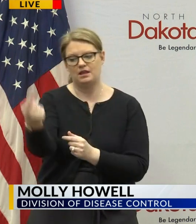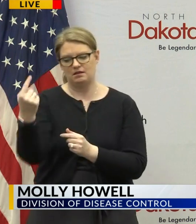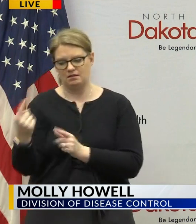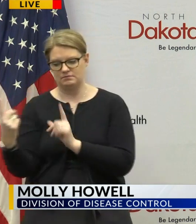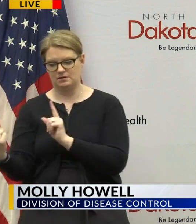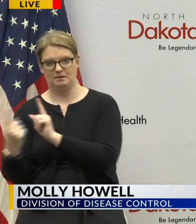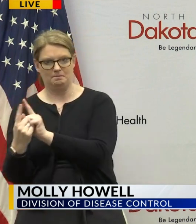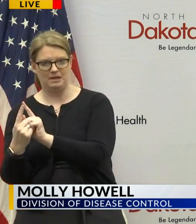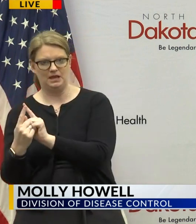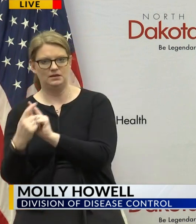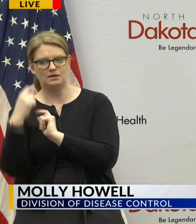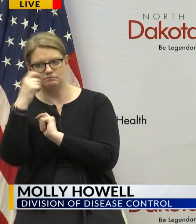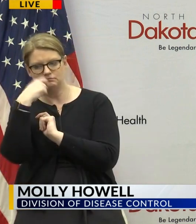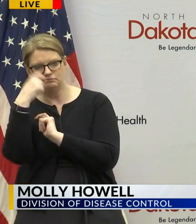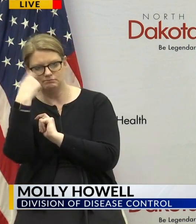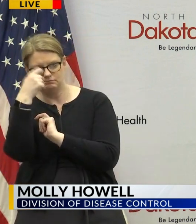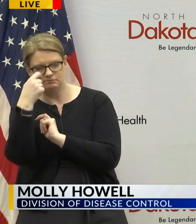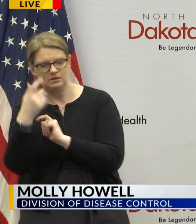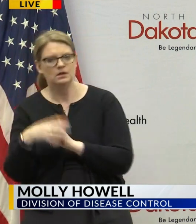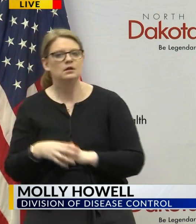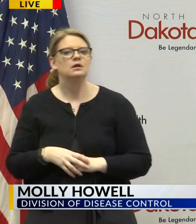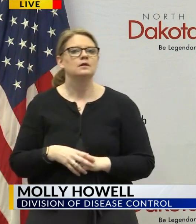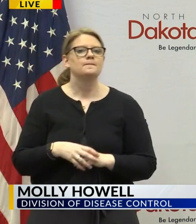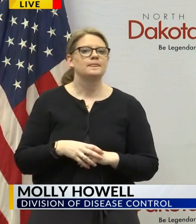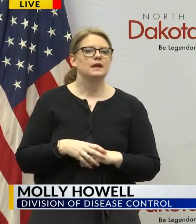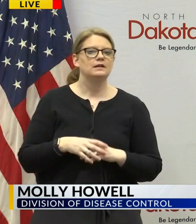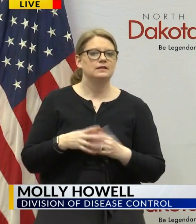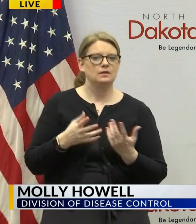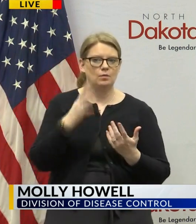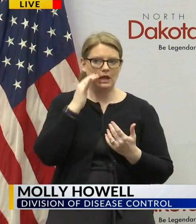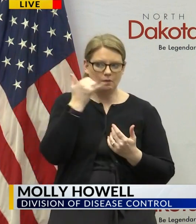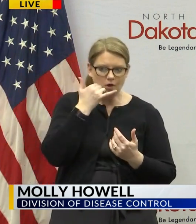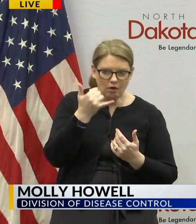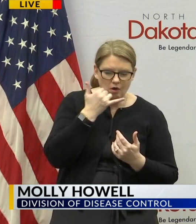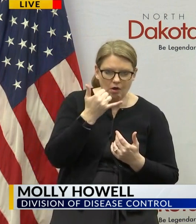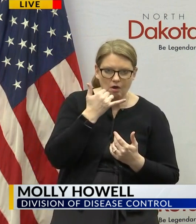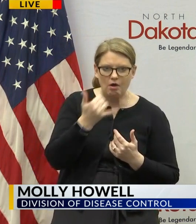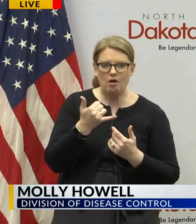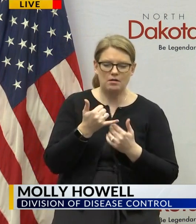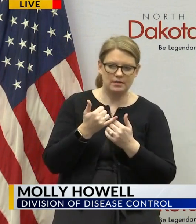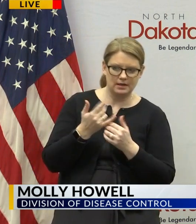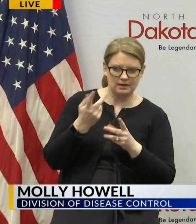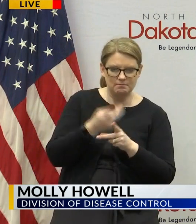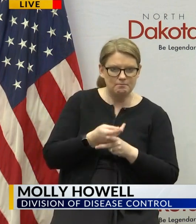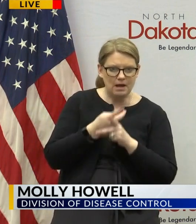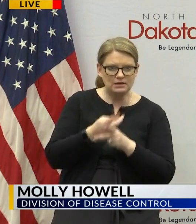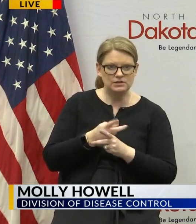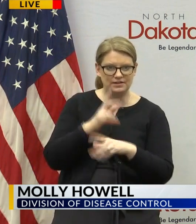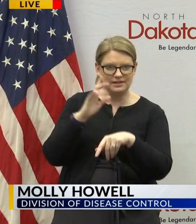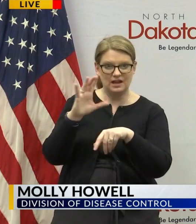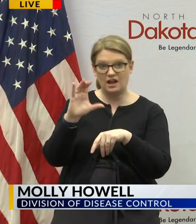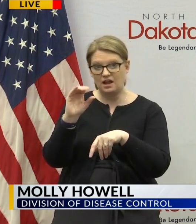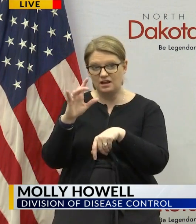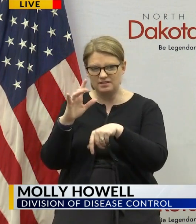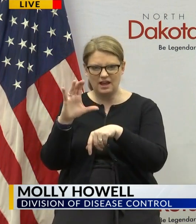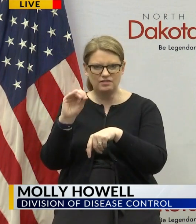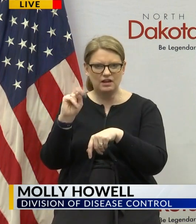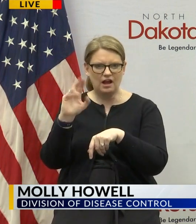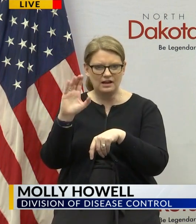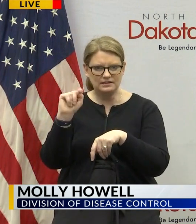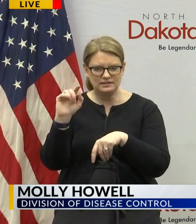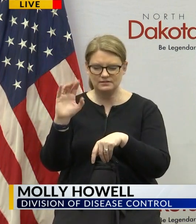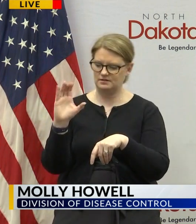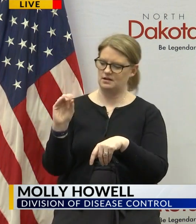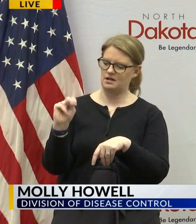we follow up with these individuals and monitor the contacts and the cases the cases are monitored the entire